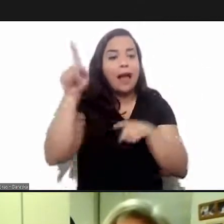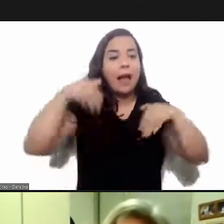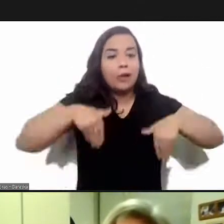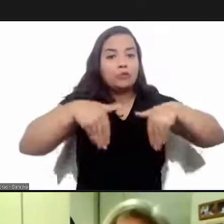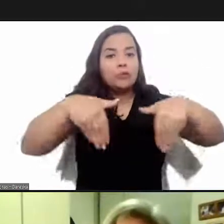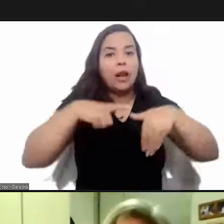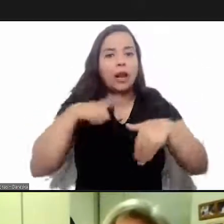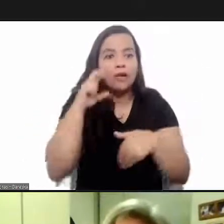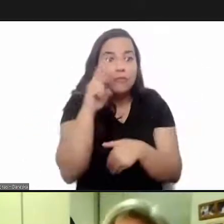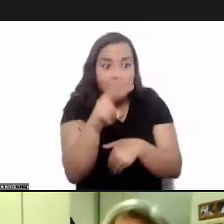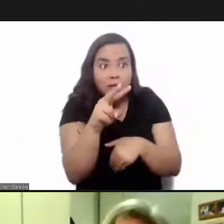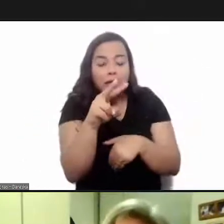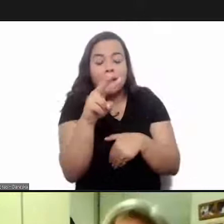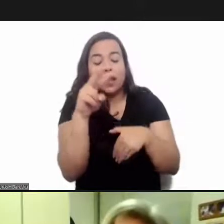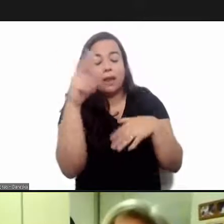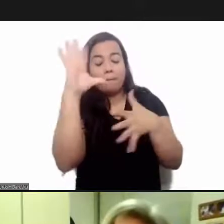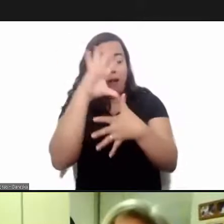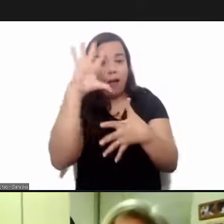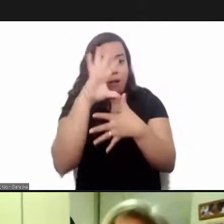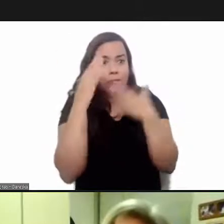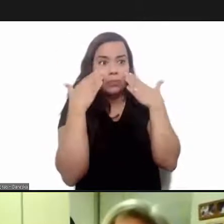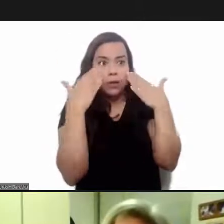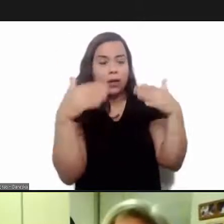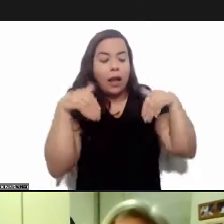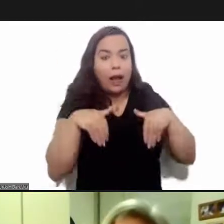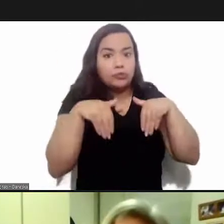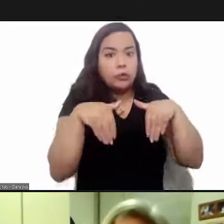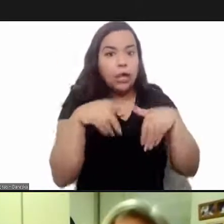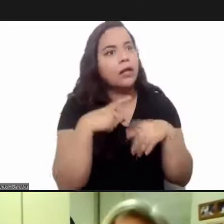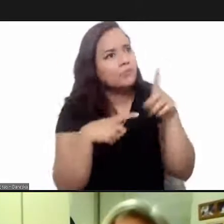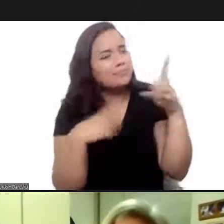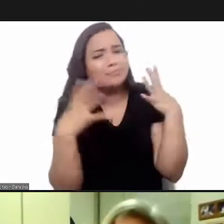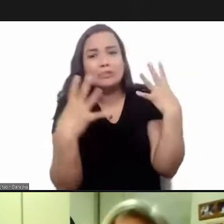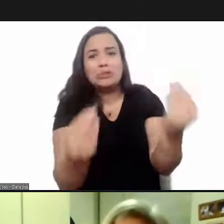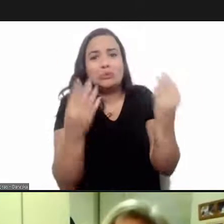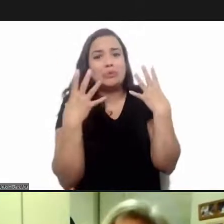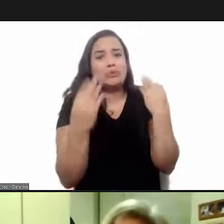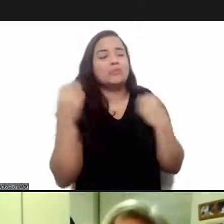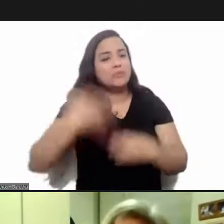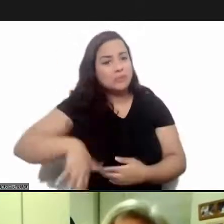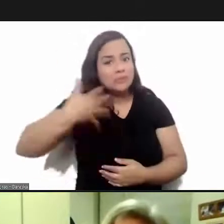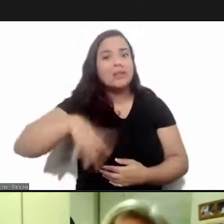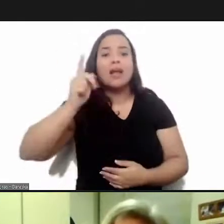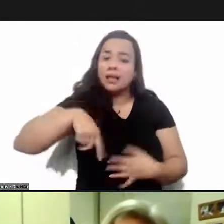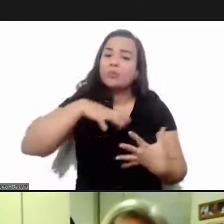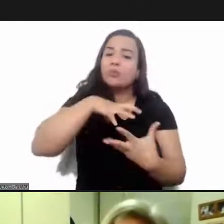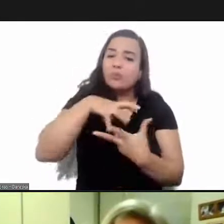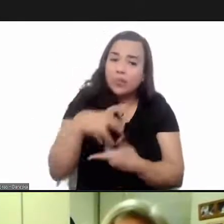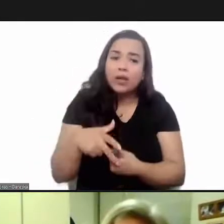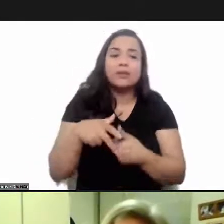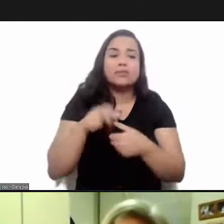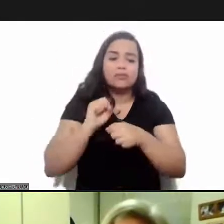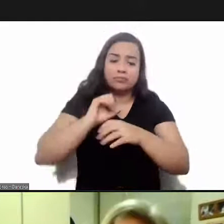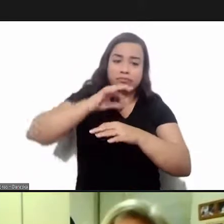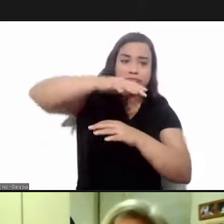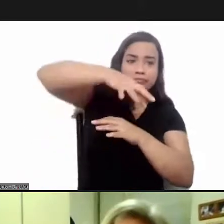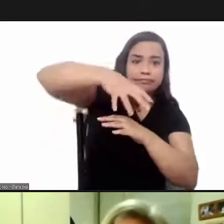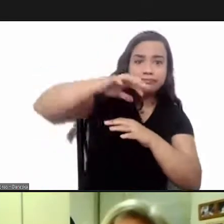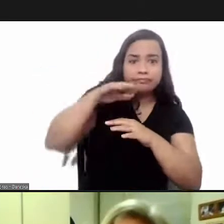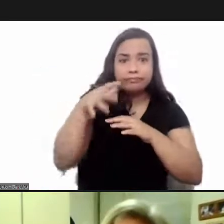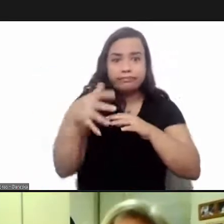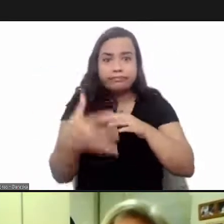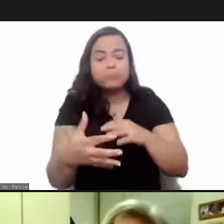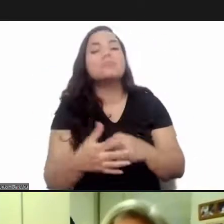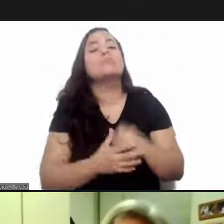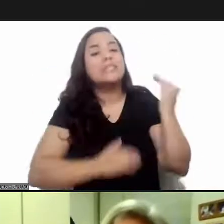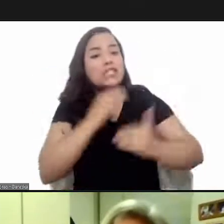showed it's a disease which is no longer it has become a global disease again it's a disease which prevents